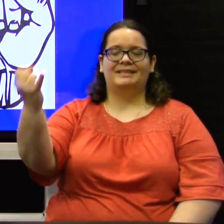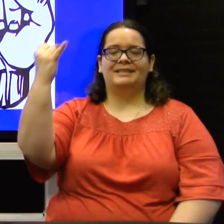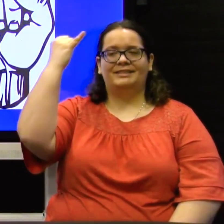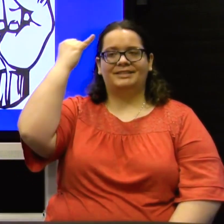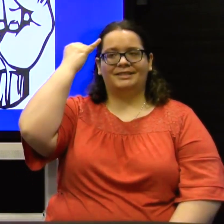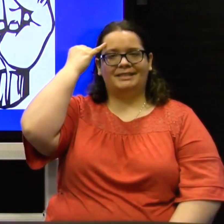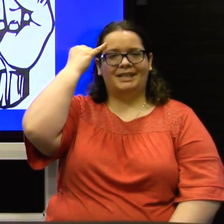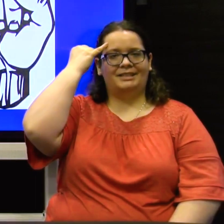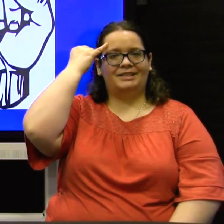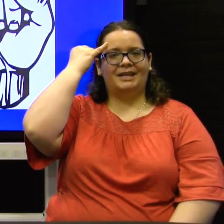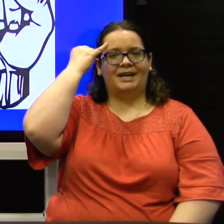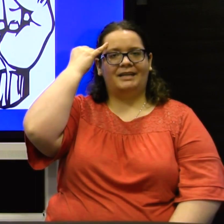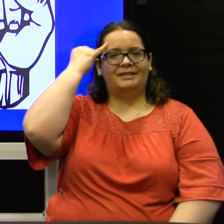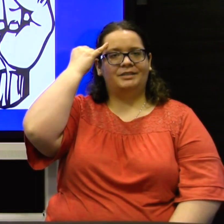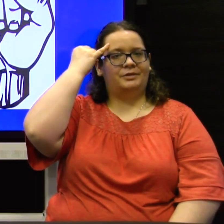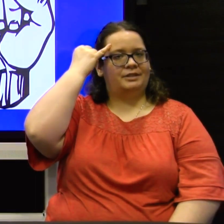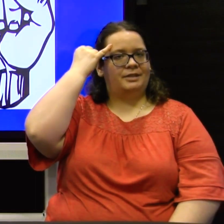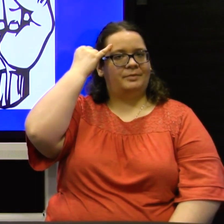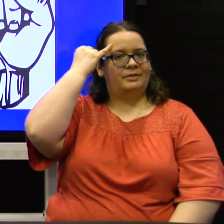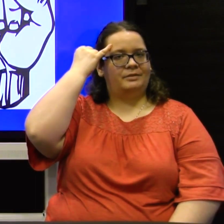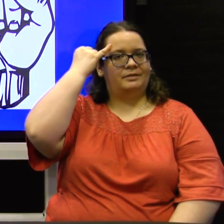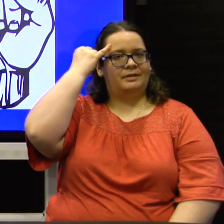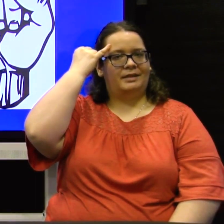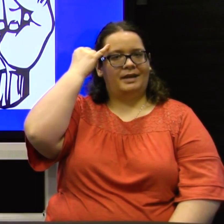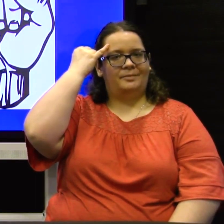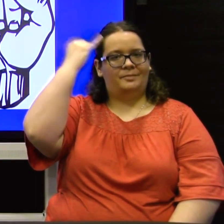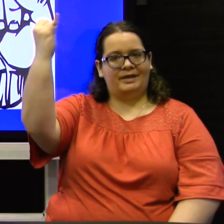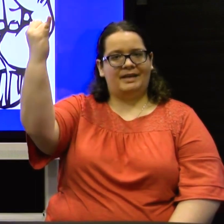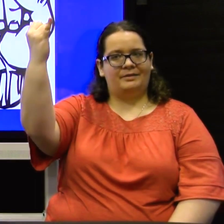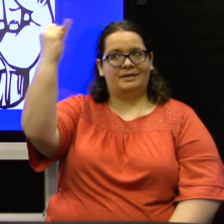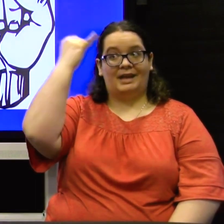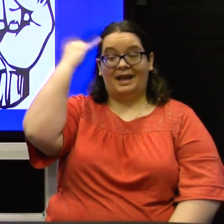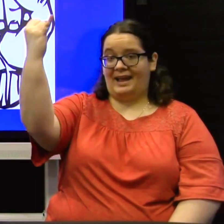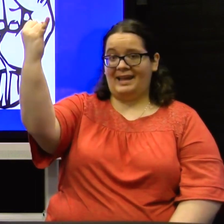You're just going to touch the I to your temple and bring it out. Like, aha!